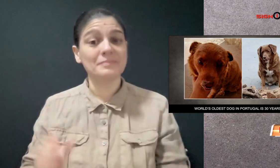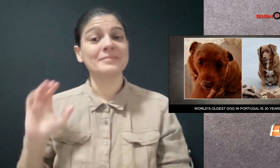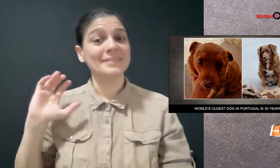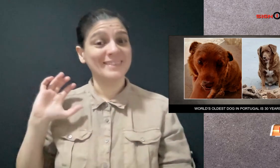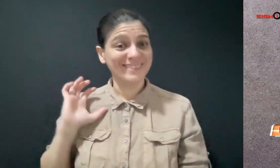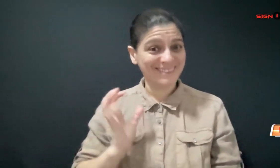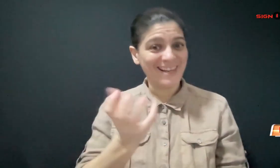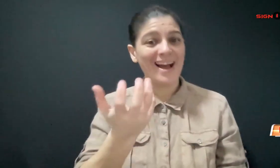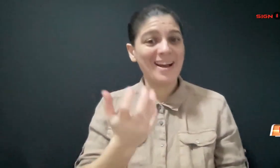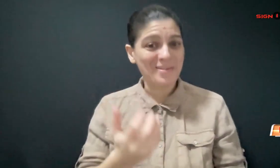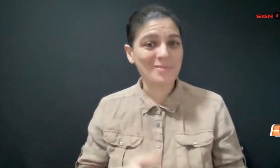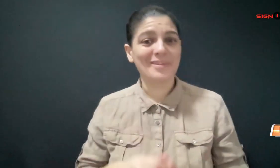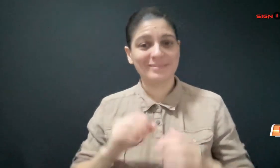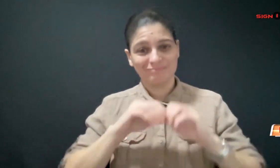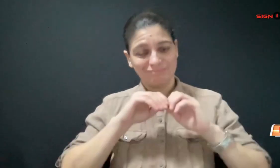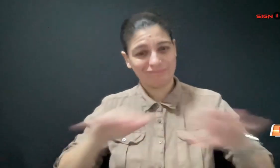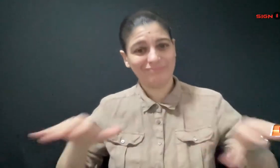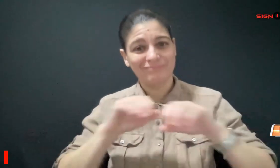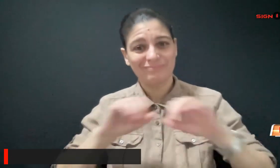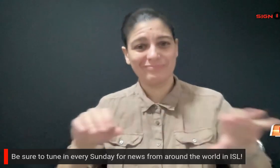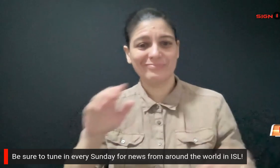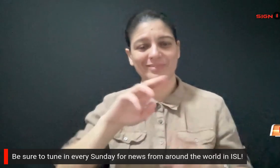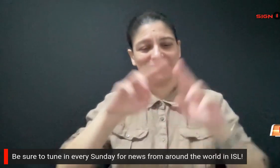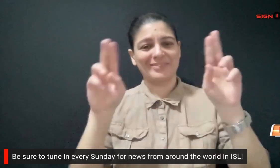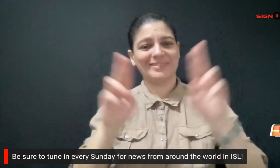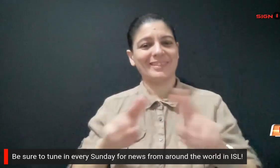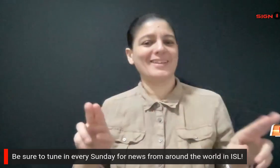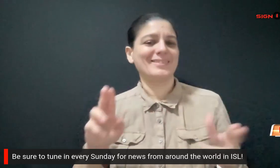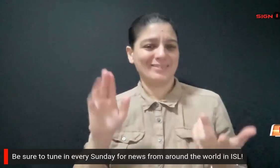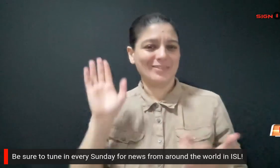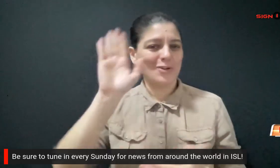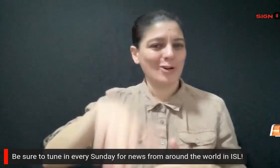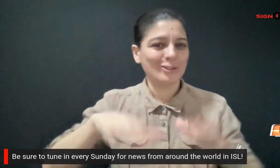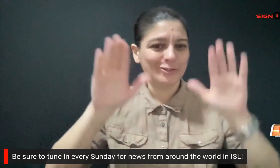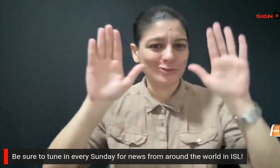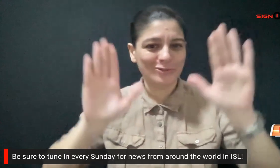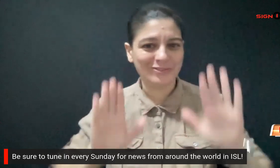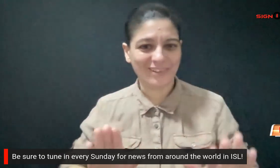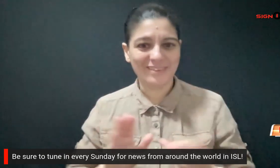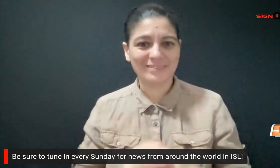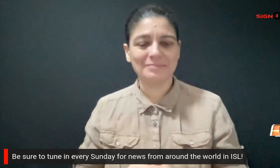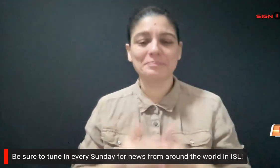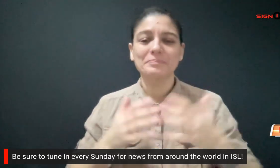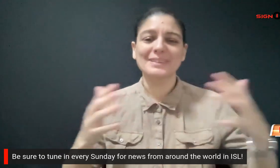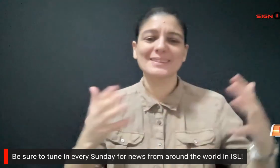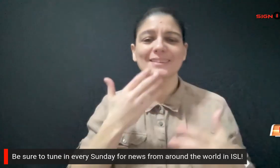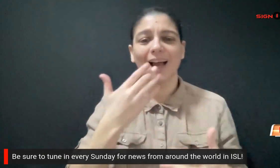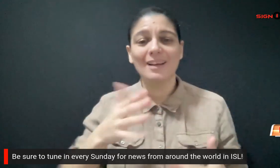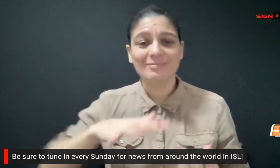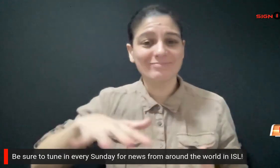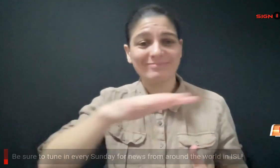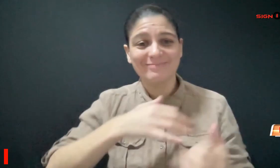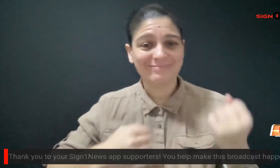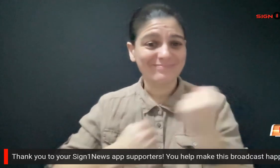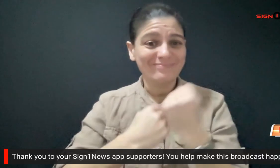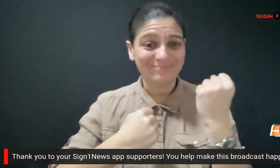Sign1News will be broadcasting international news updates every Sunday. A big thank you to our Sign1News app supporters.